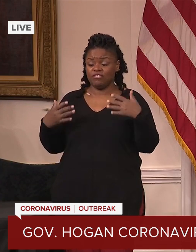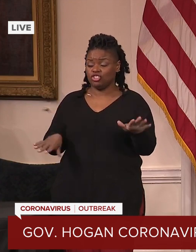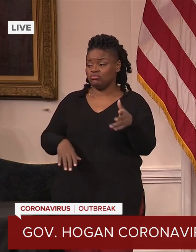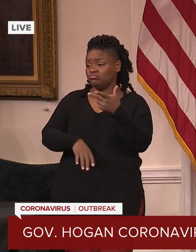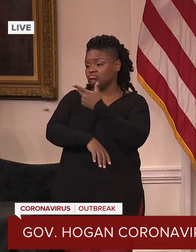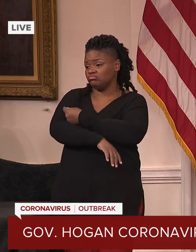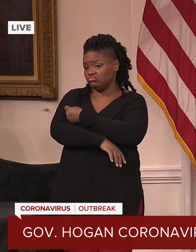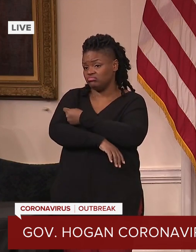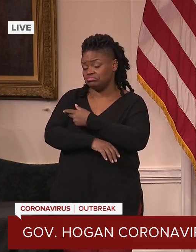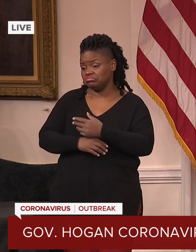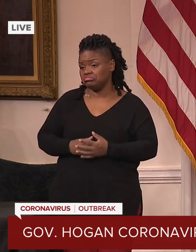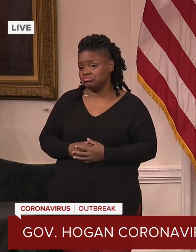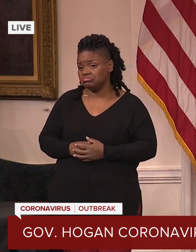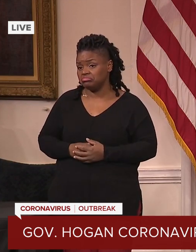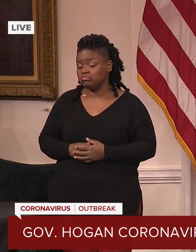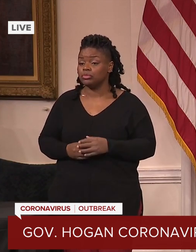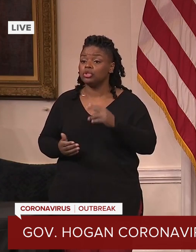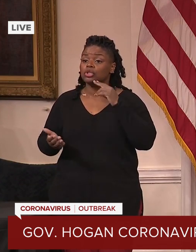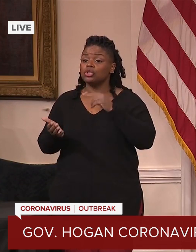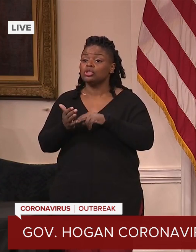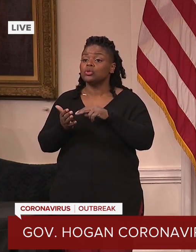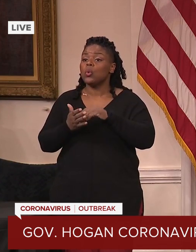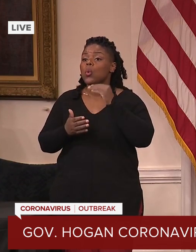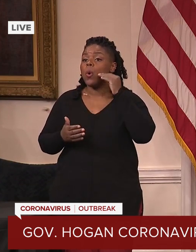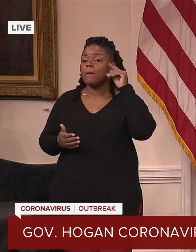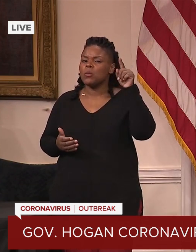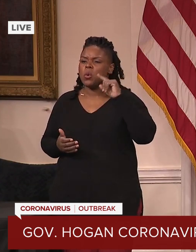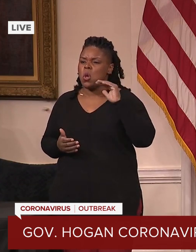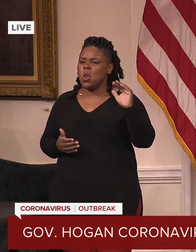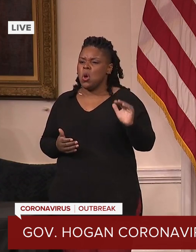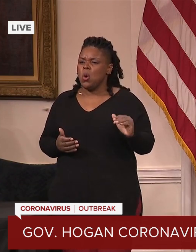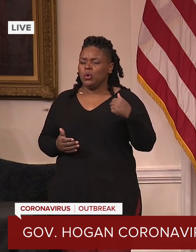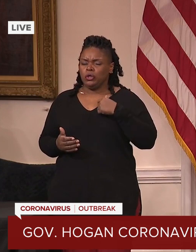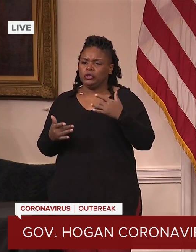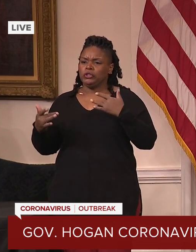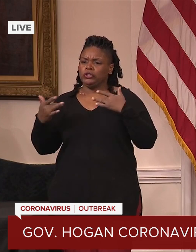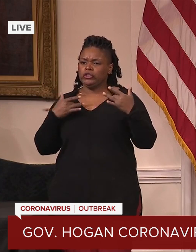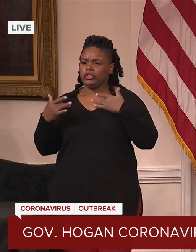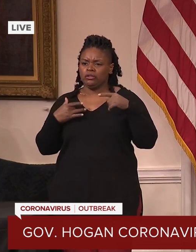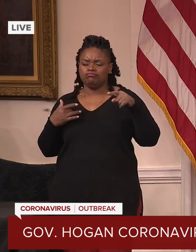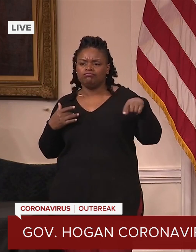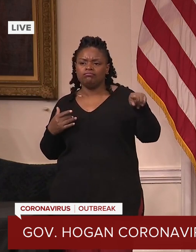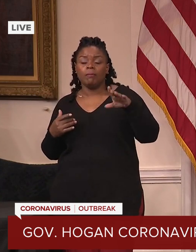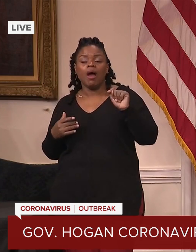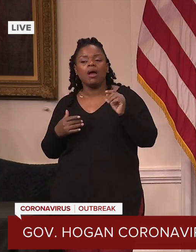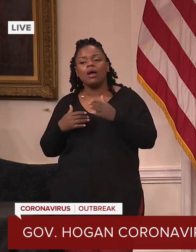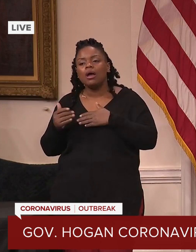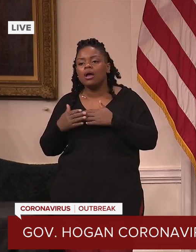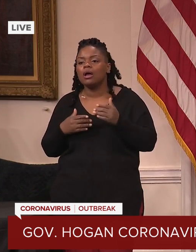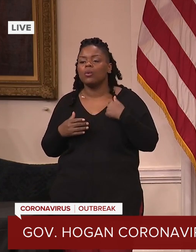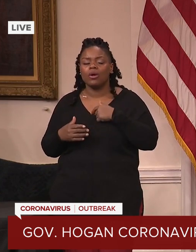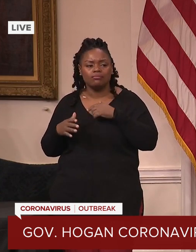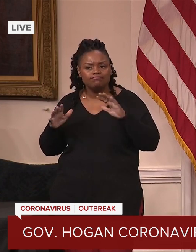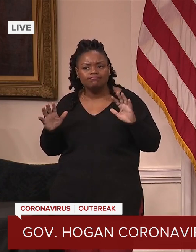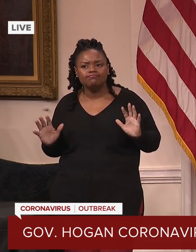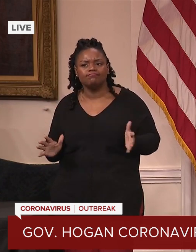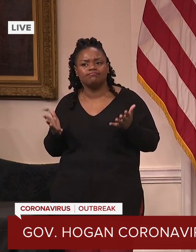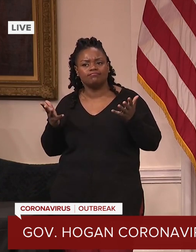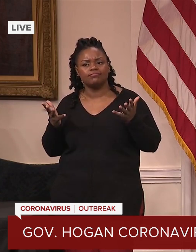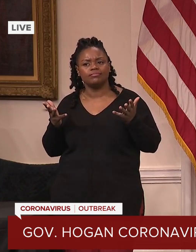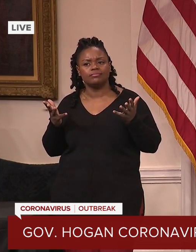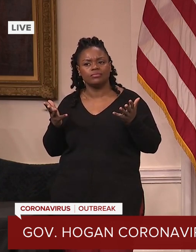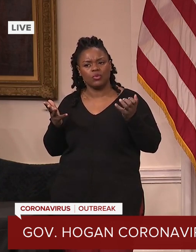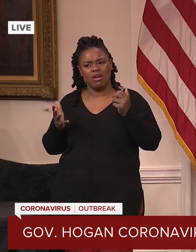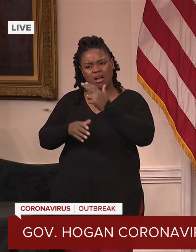homes are actually much lower and that's a problem we're more concerned about. But we're trying to get the hospitals to get a higher